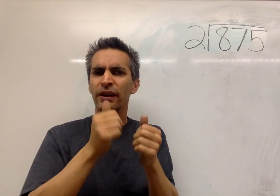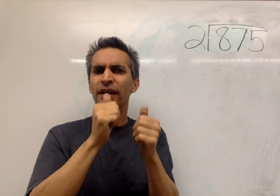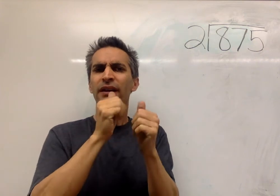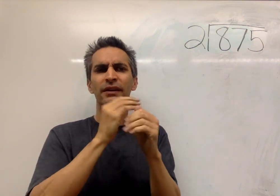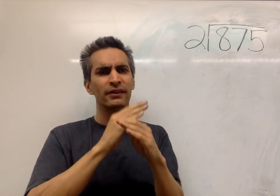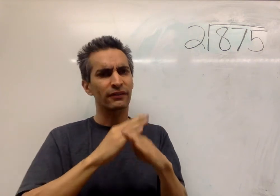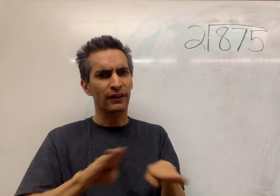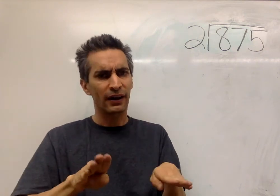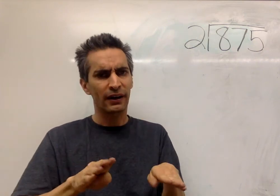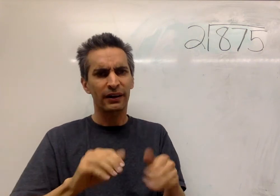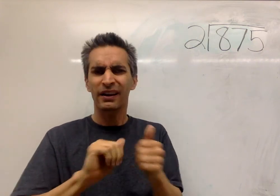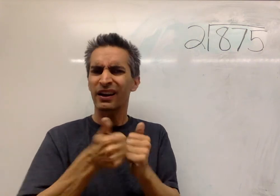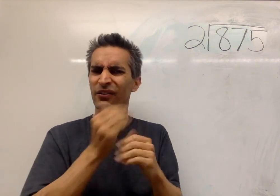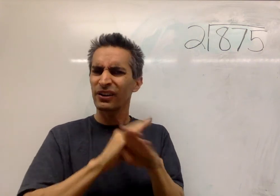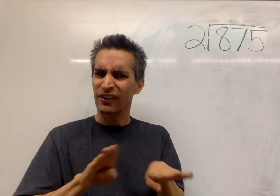Now, how do you divide?